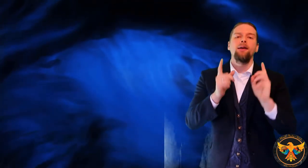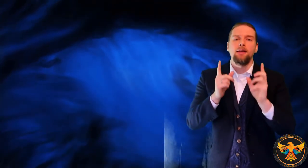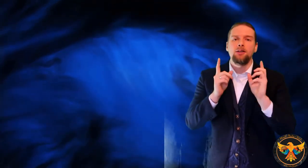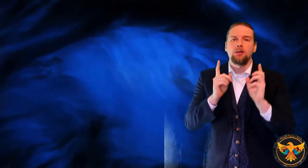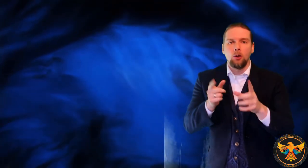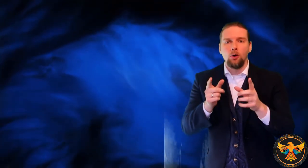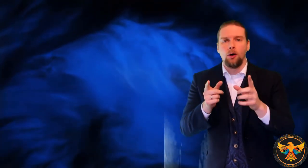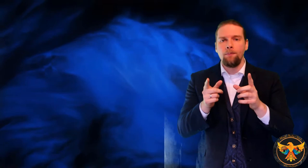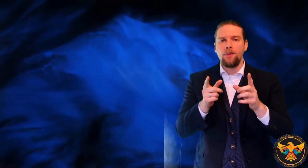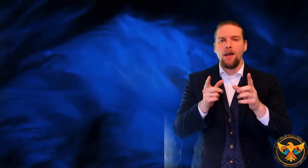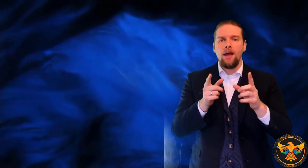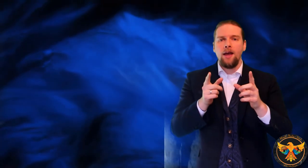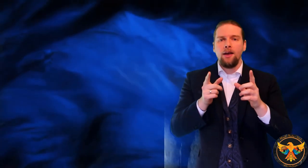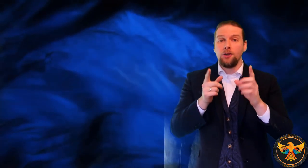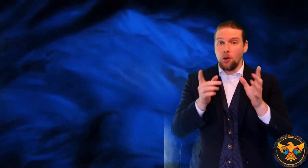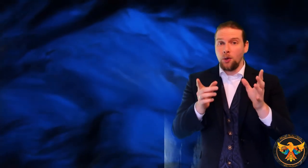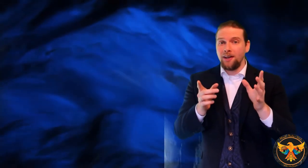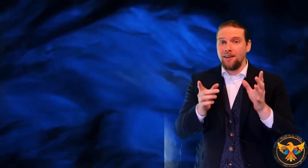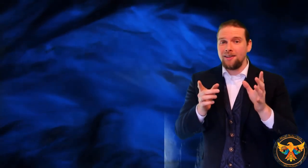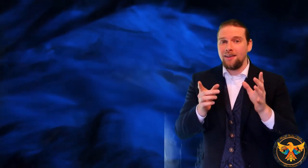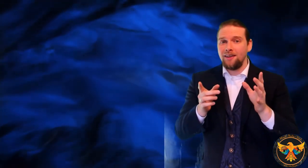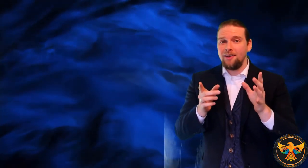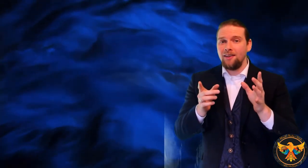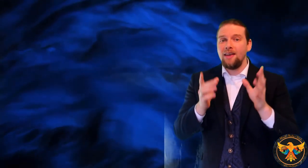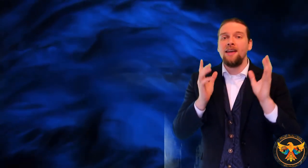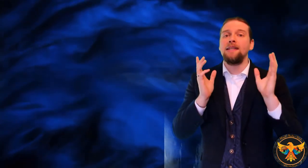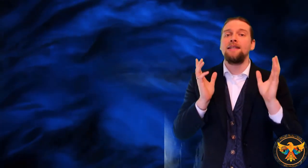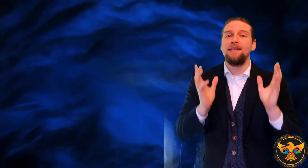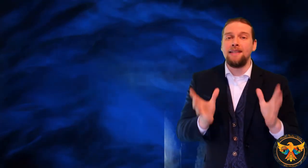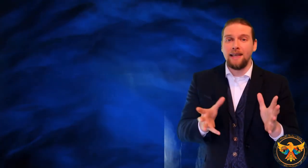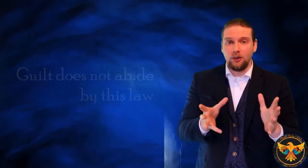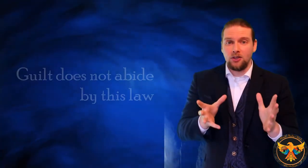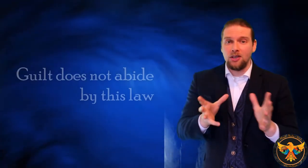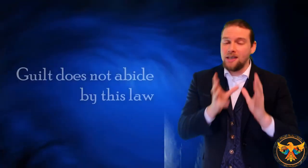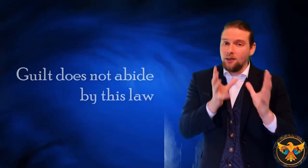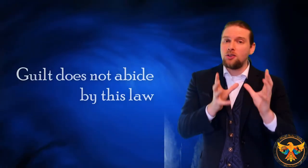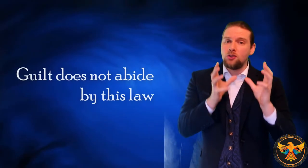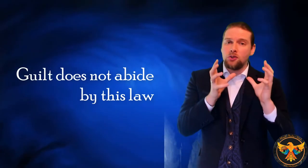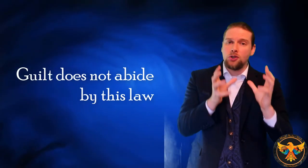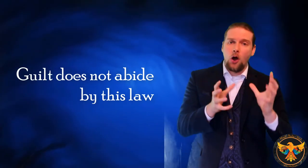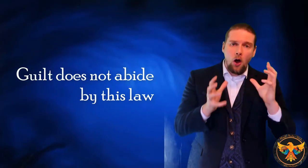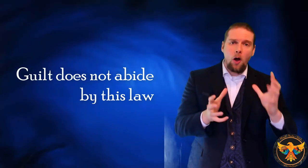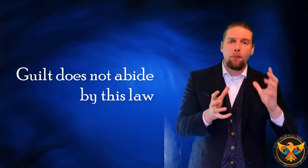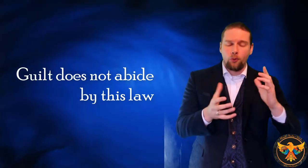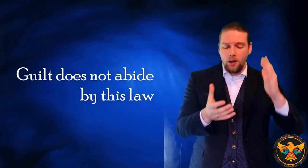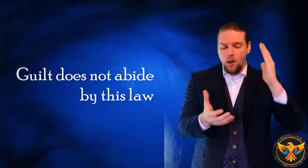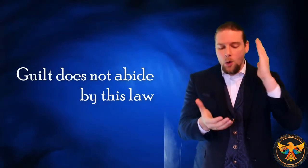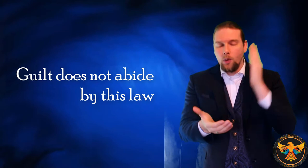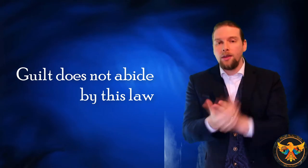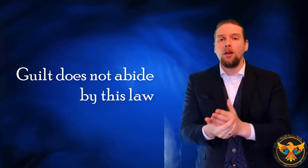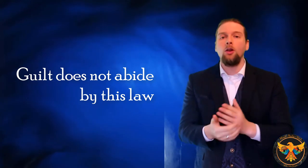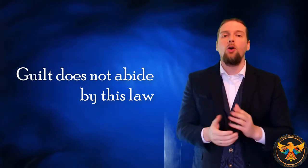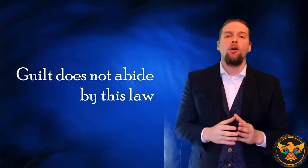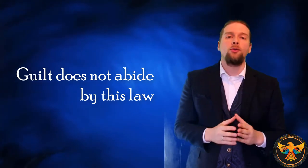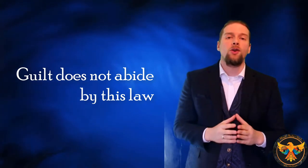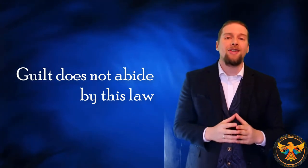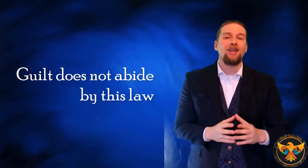this law. Do you know what it is? It's guilt. Guilt does not operate within the law of transaction.